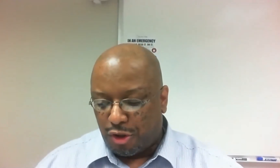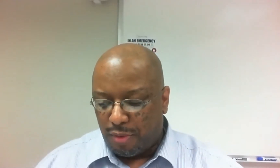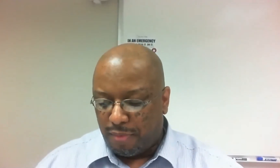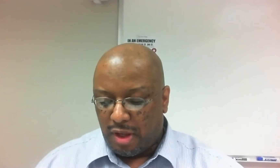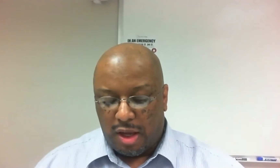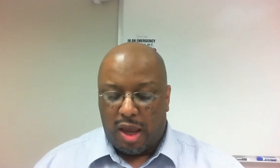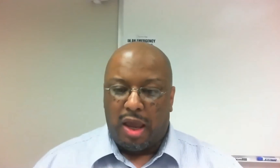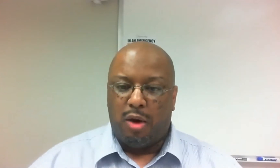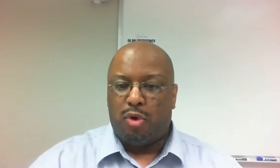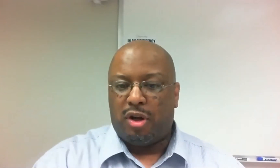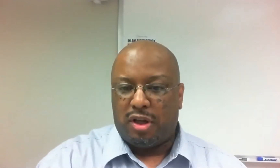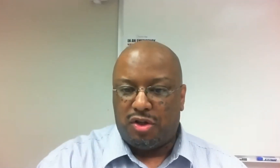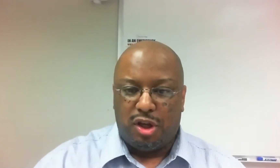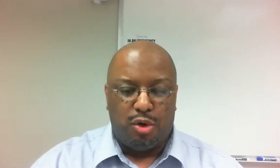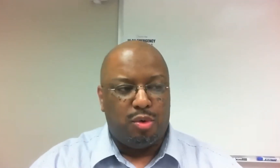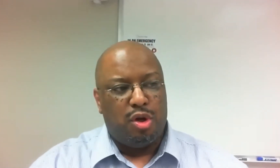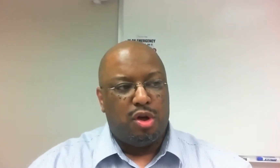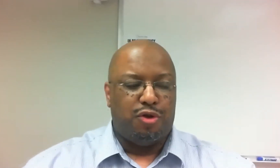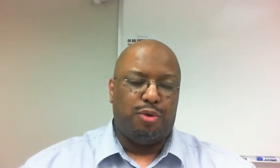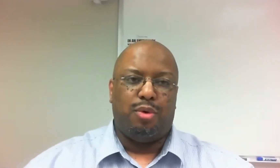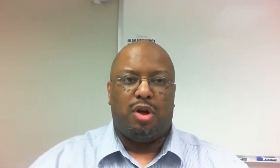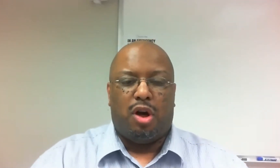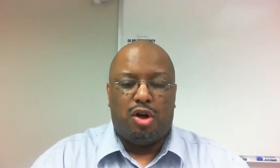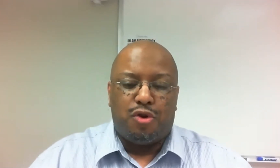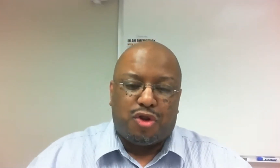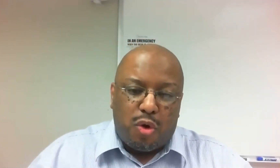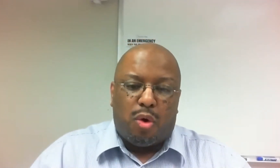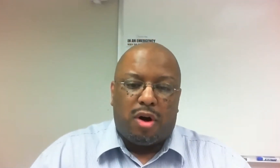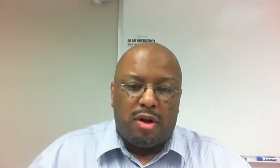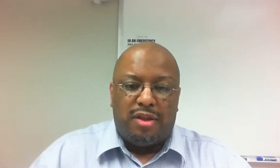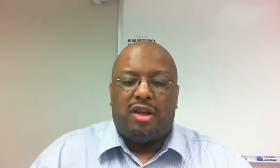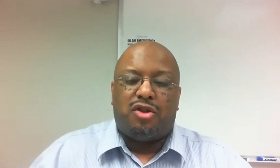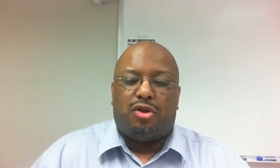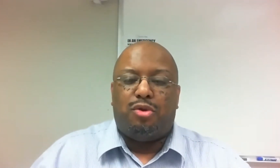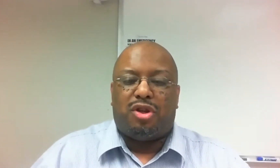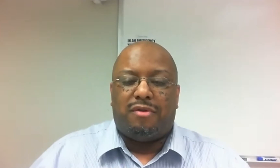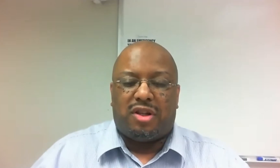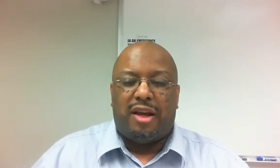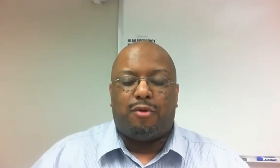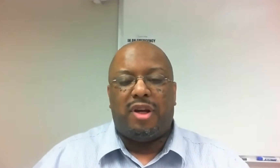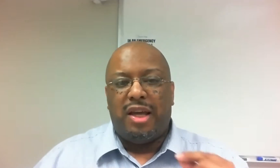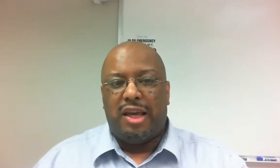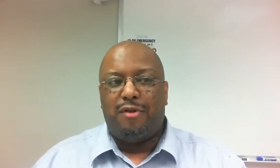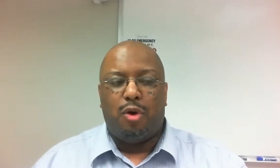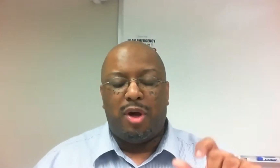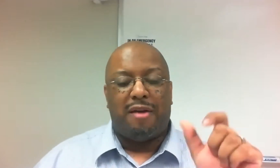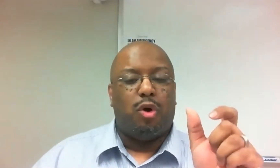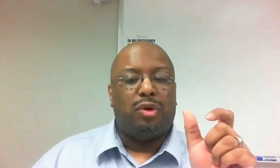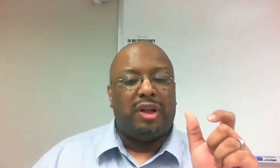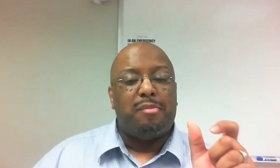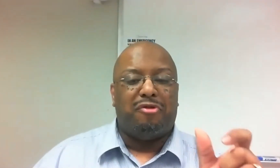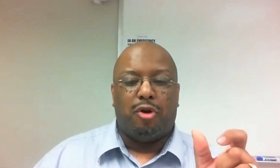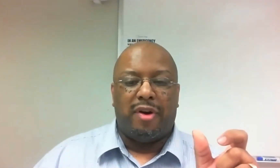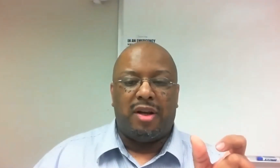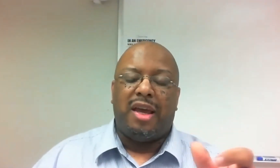no virtue and we're going to continue to underscore the institution of slavery, even though we have